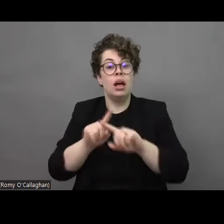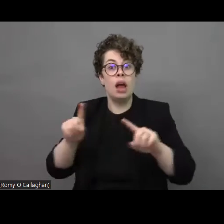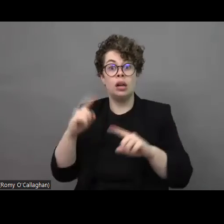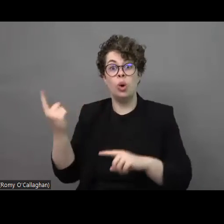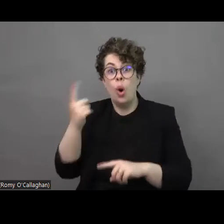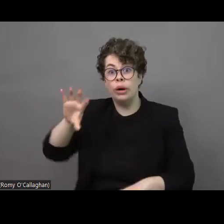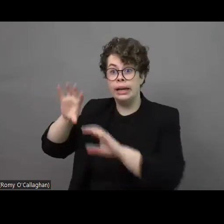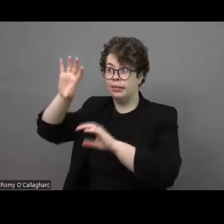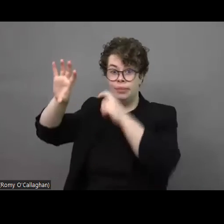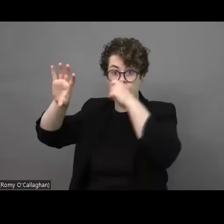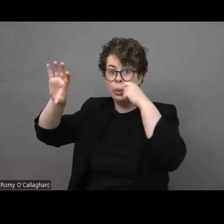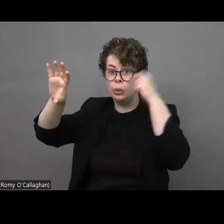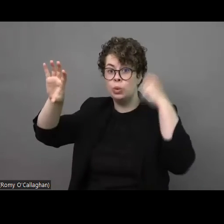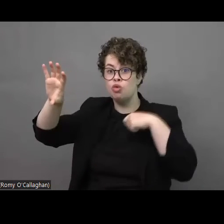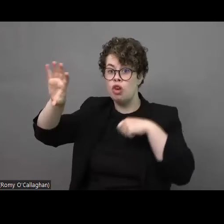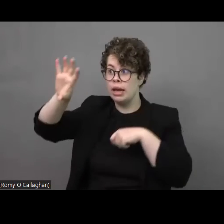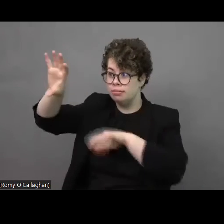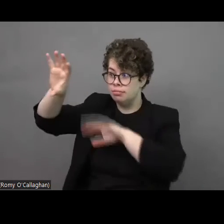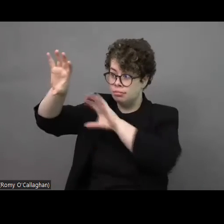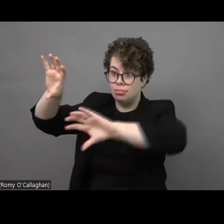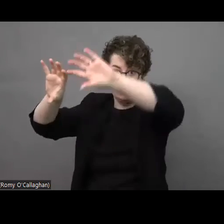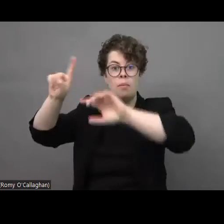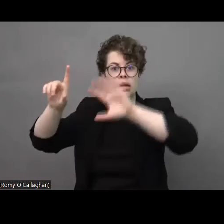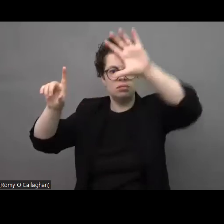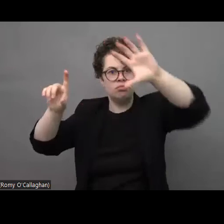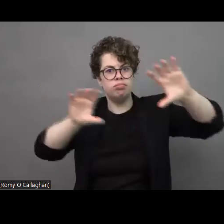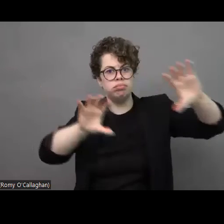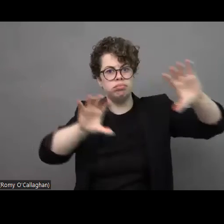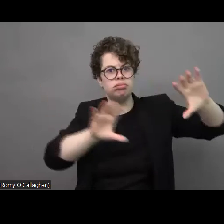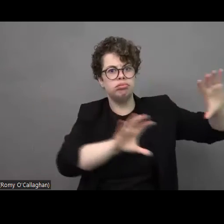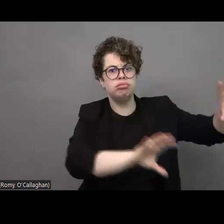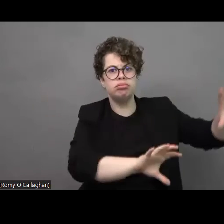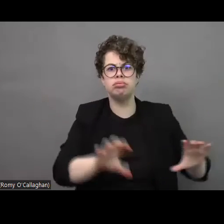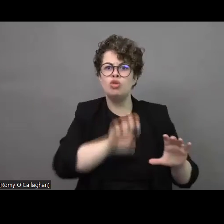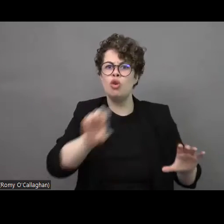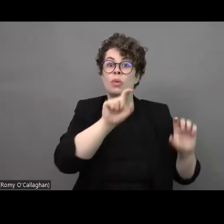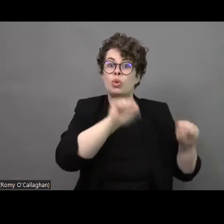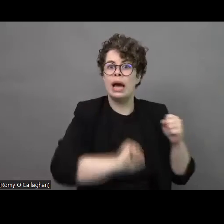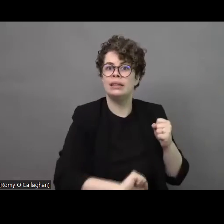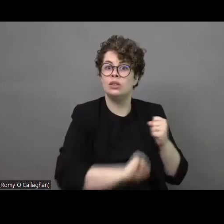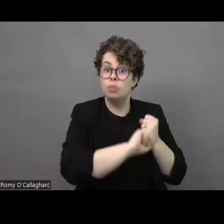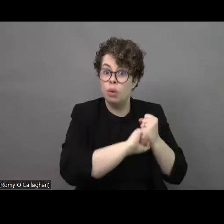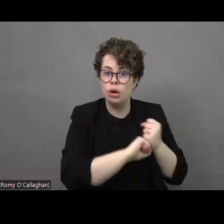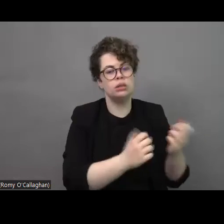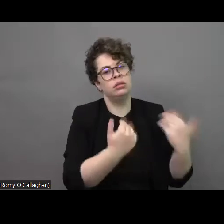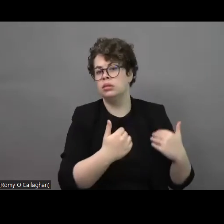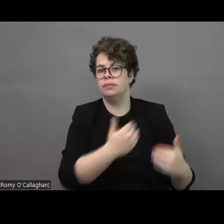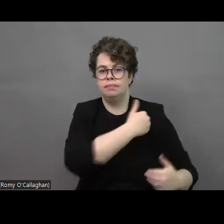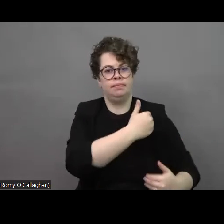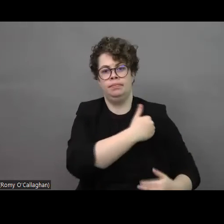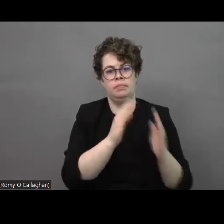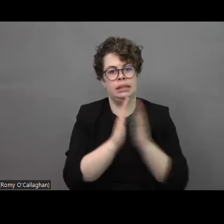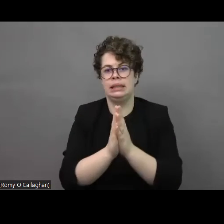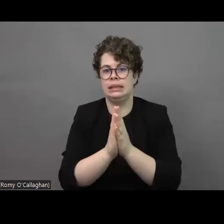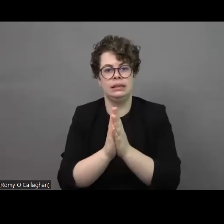countries but who like to accommodate people because just in five minutes I get information